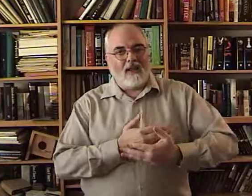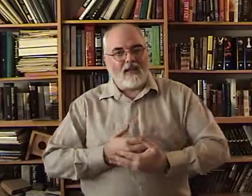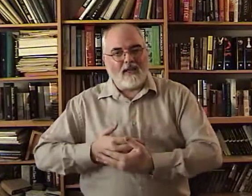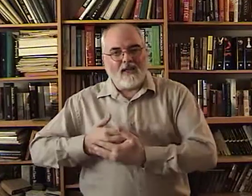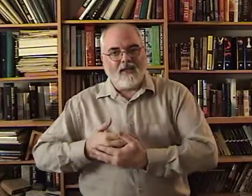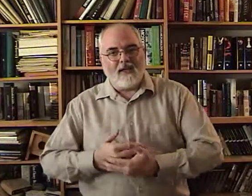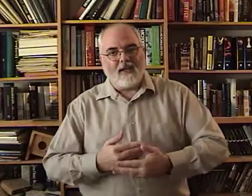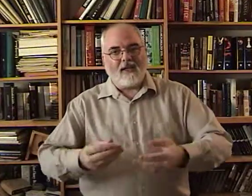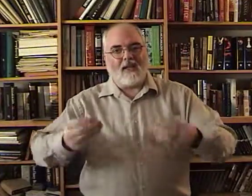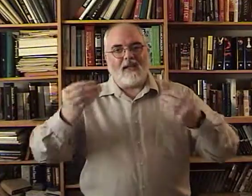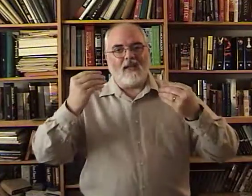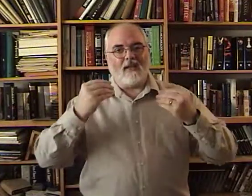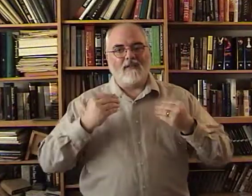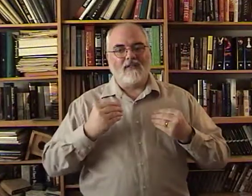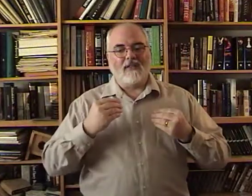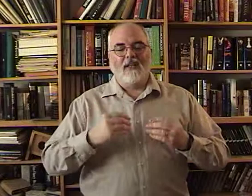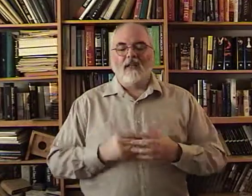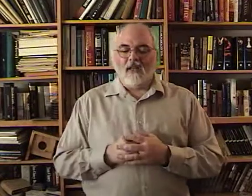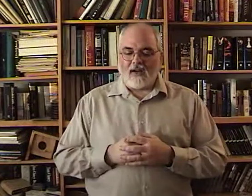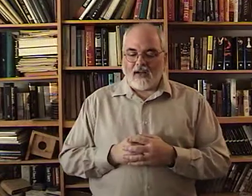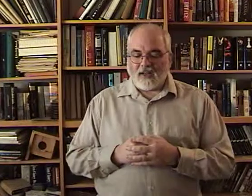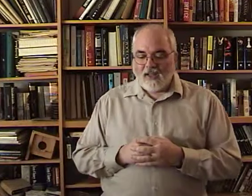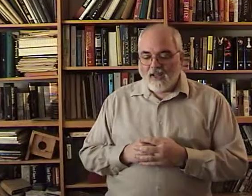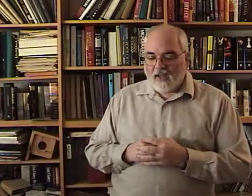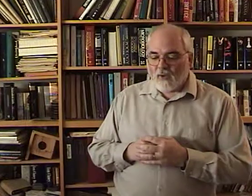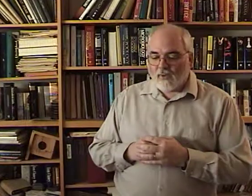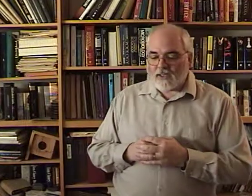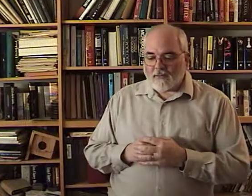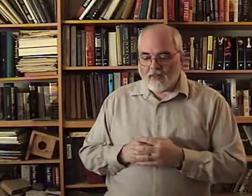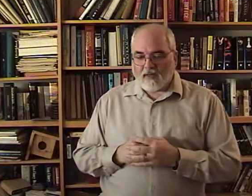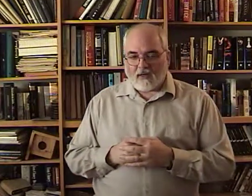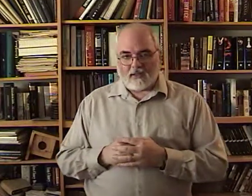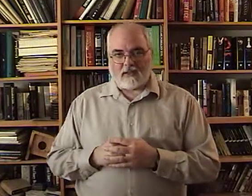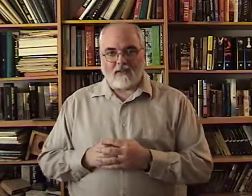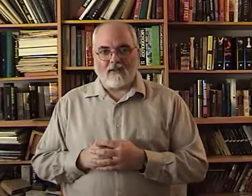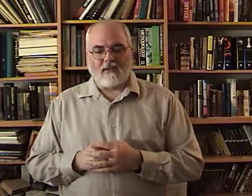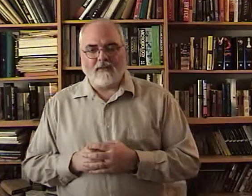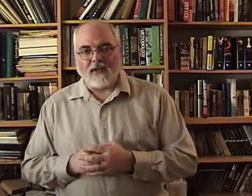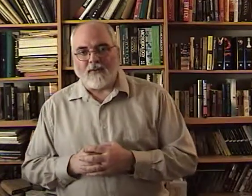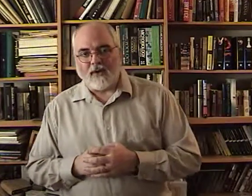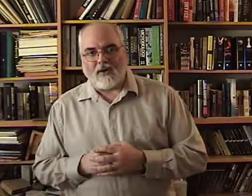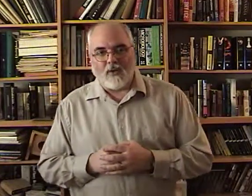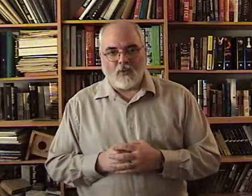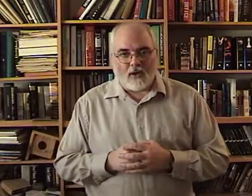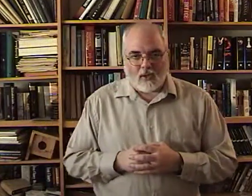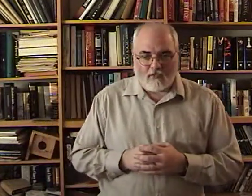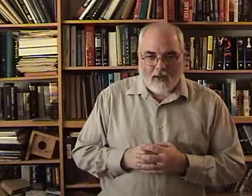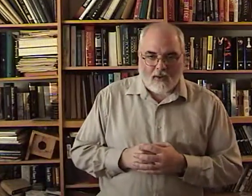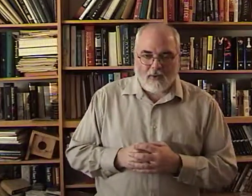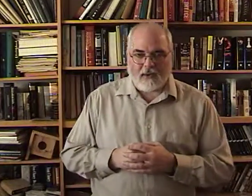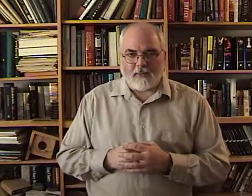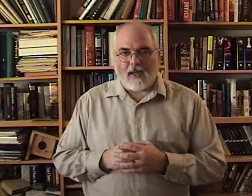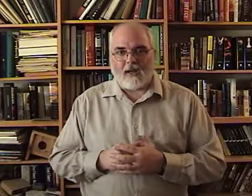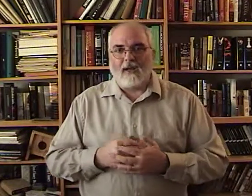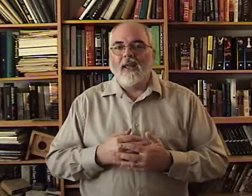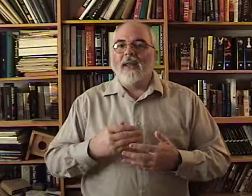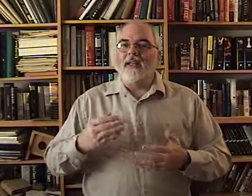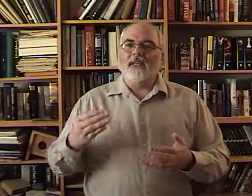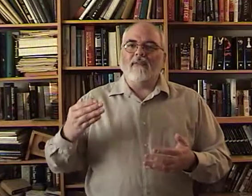He. Gives. Alright. We did something there a little. Different too. Than what you probably would have expected. Instead of